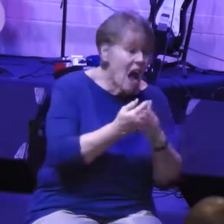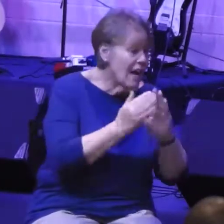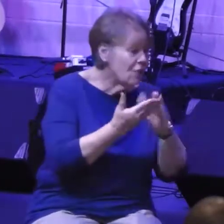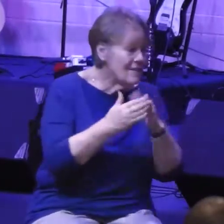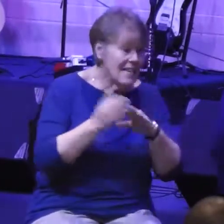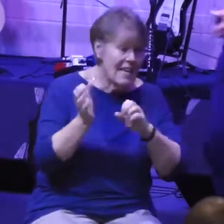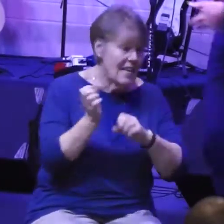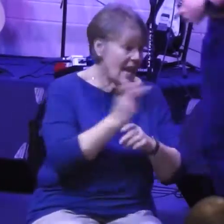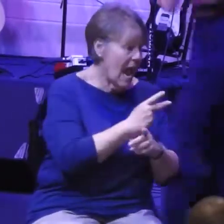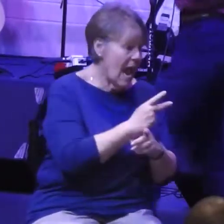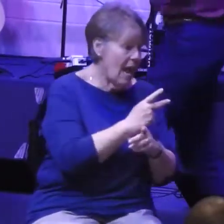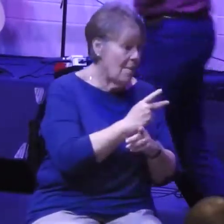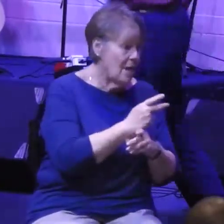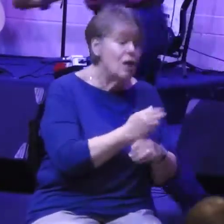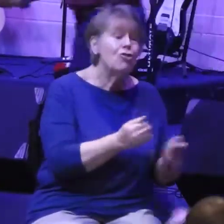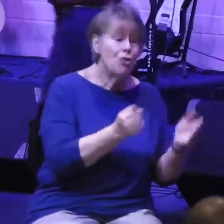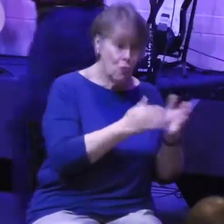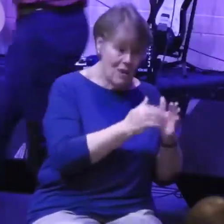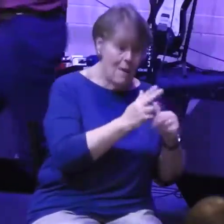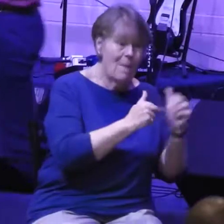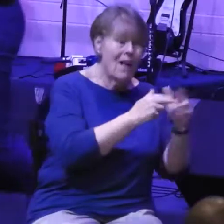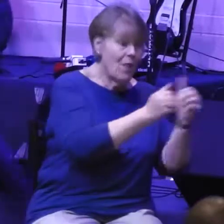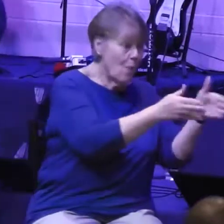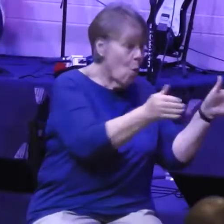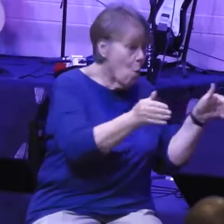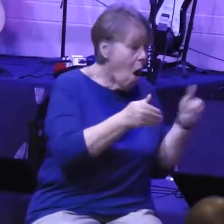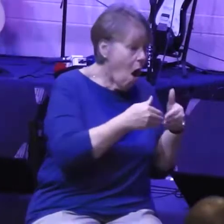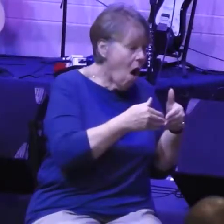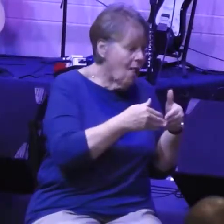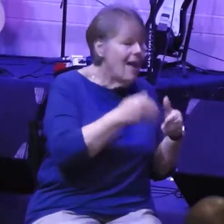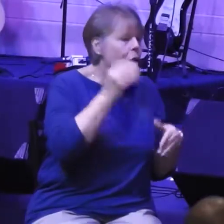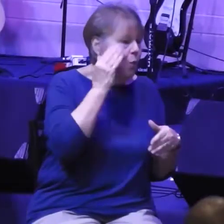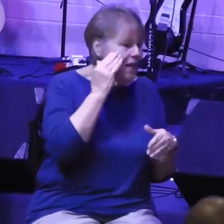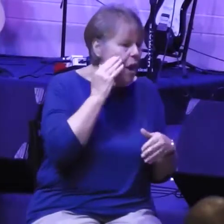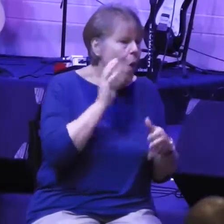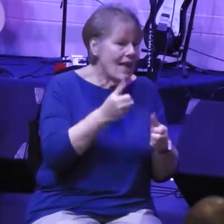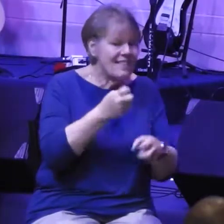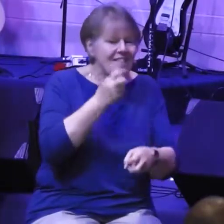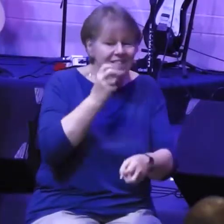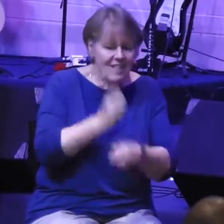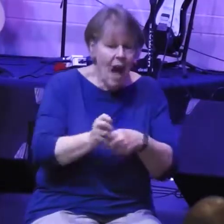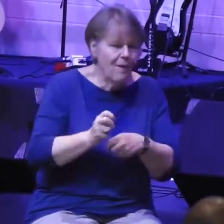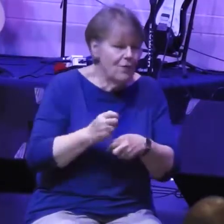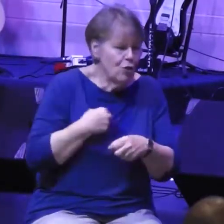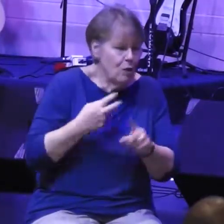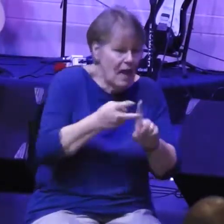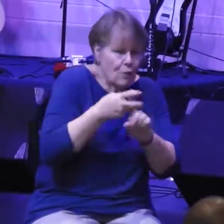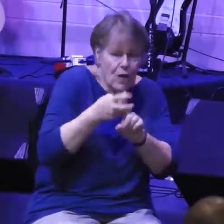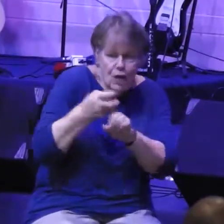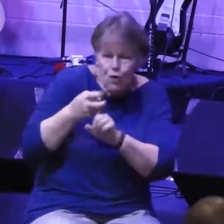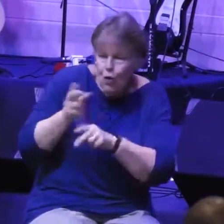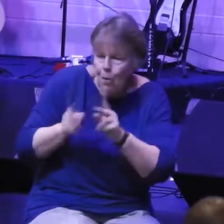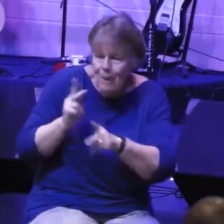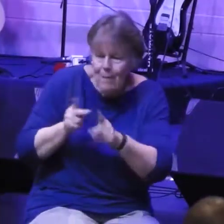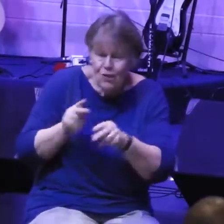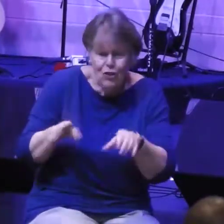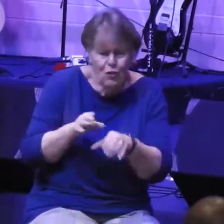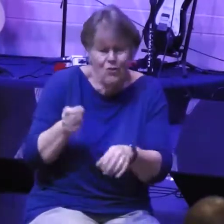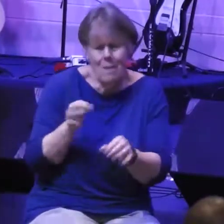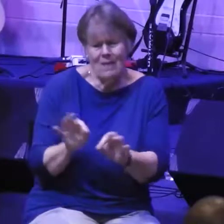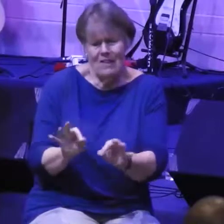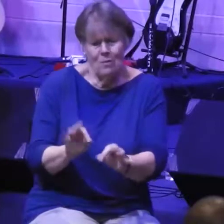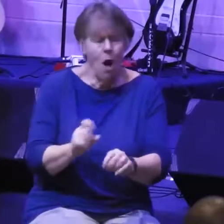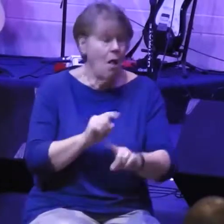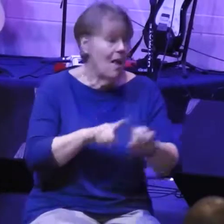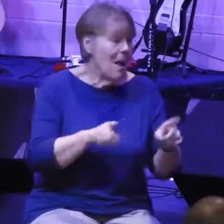We know how hard it is to get a small group of people to all move in the same direction doing the same thing. So now we've got these exiles who have just come